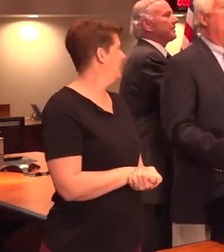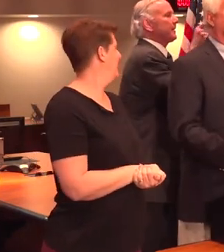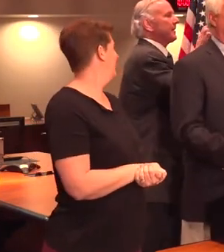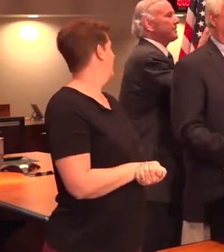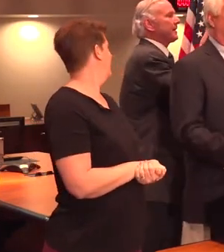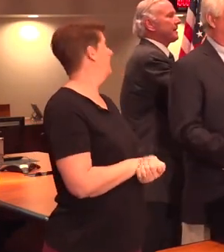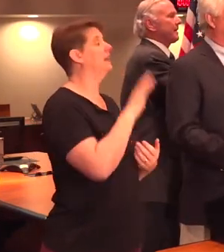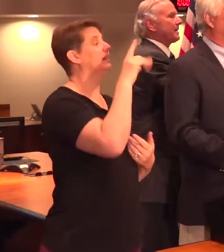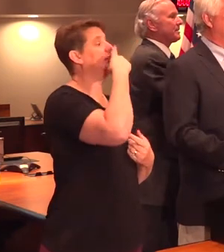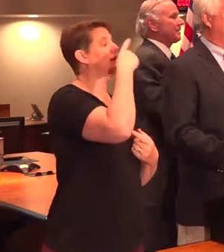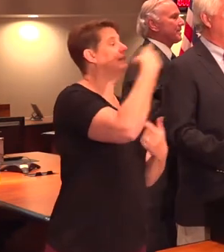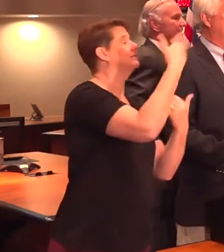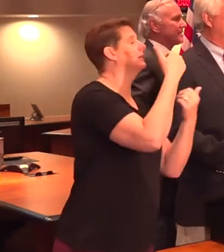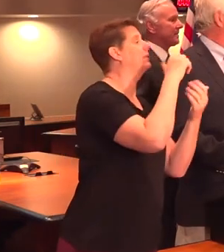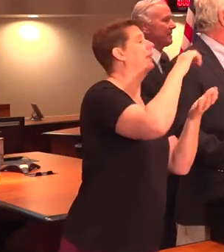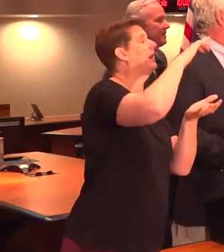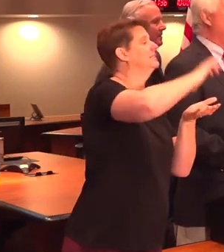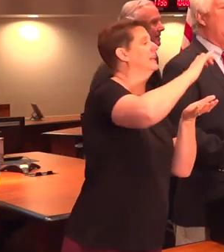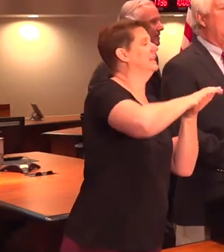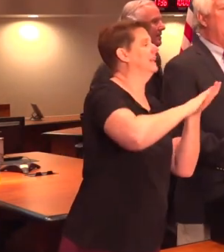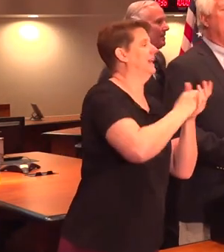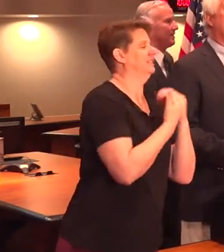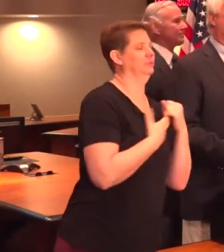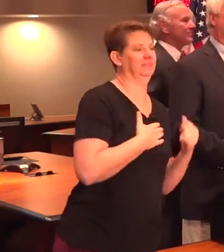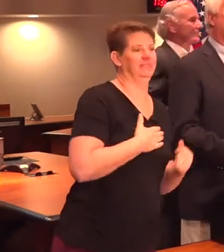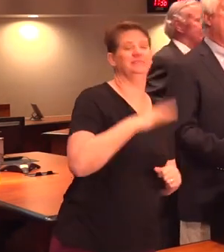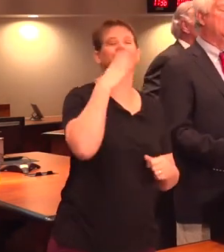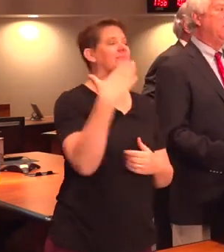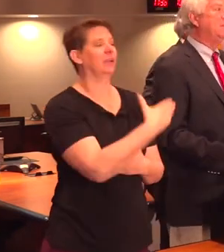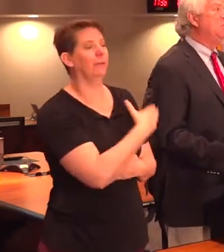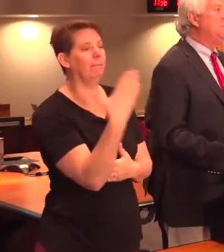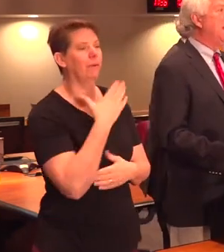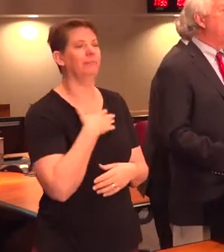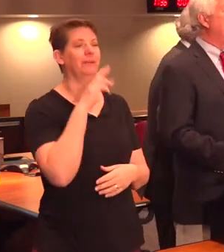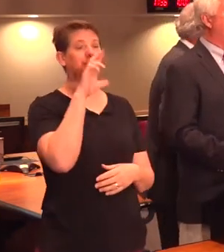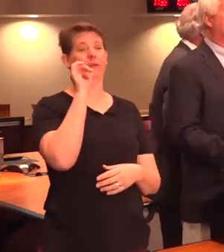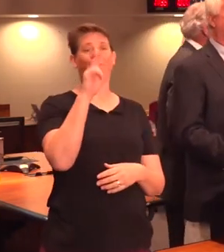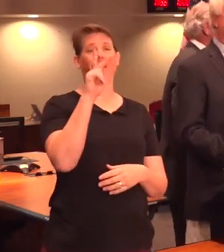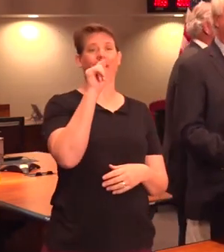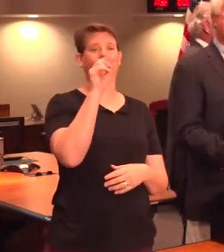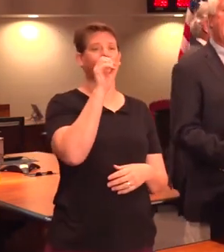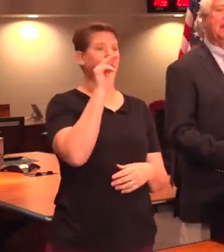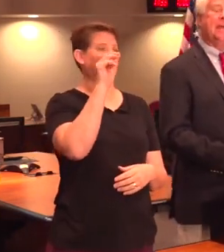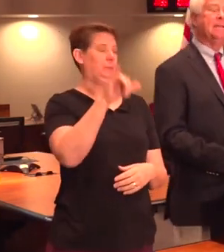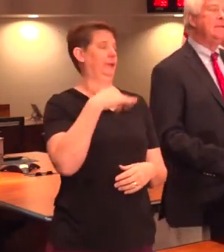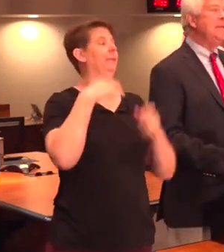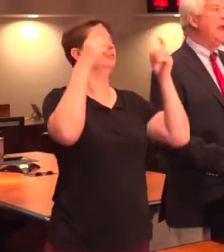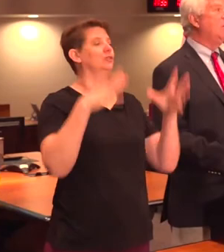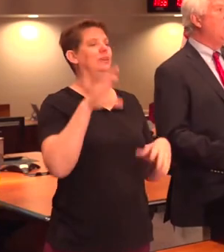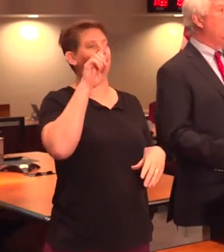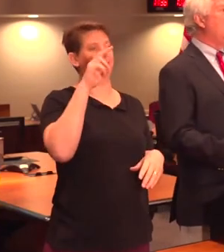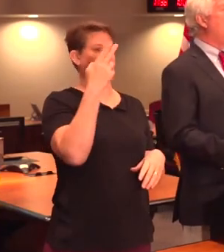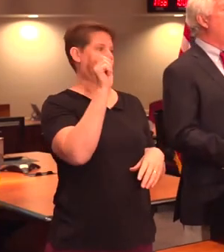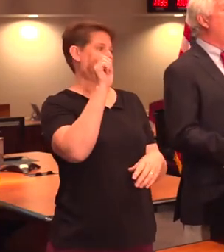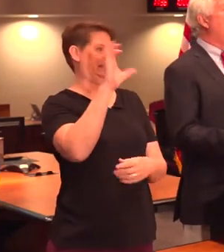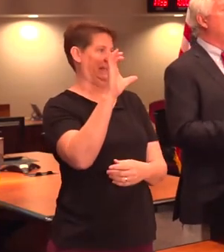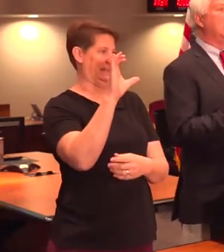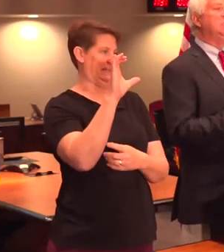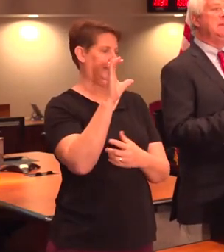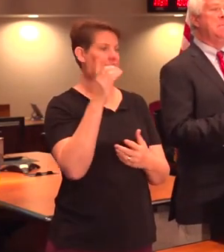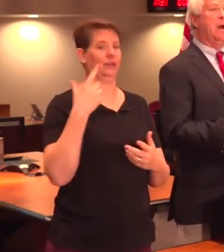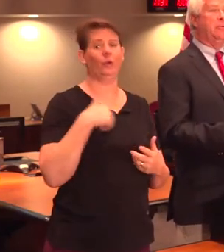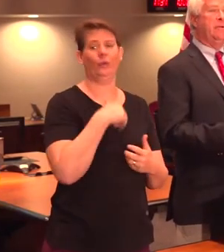Give me some of that sanitizer. Good morning. My name is Rick Toney. I'm the director of DHEC. And at DHEC, we are